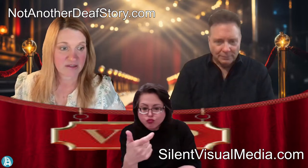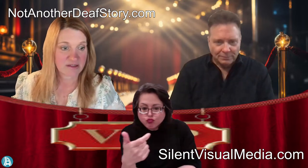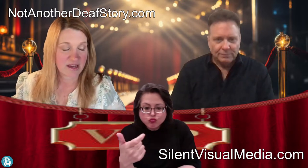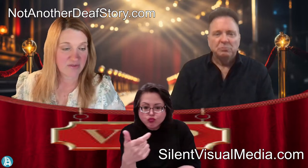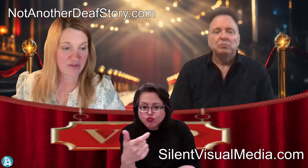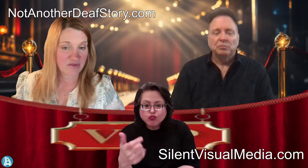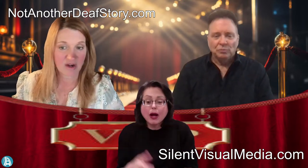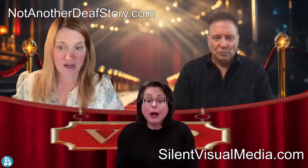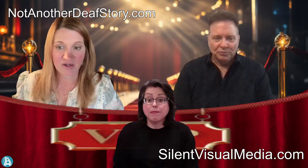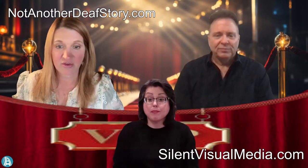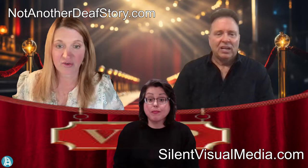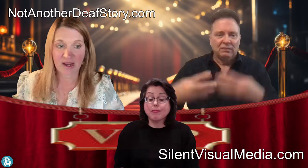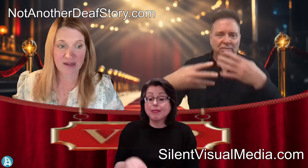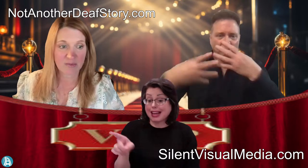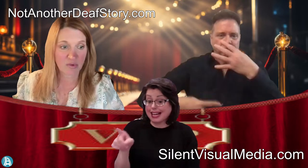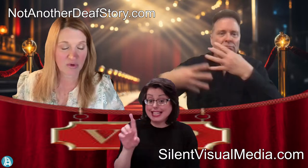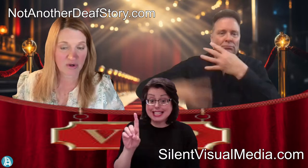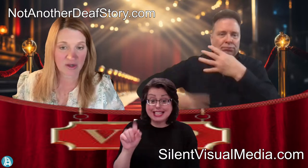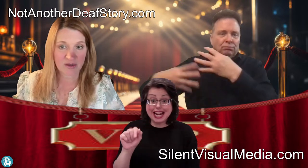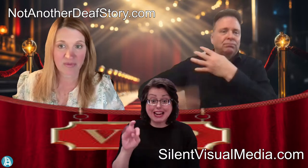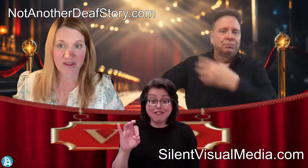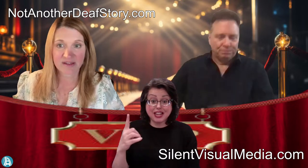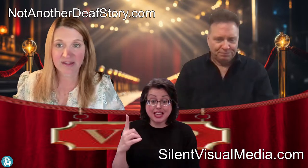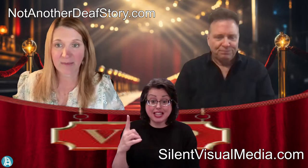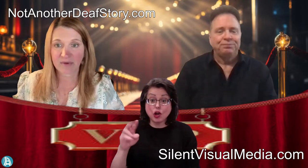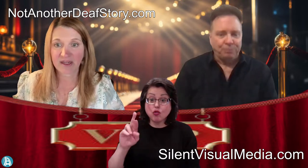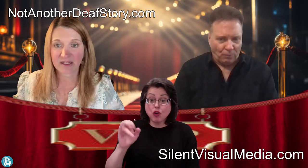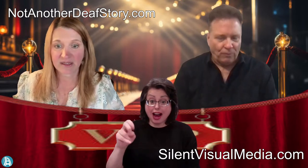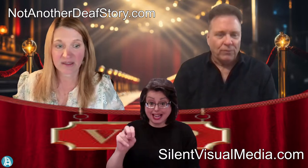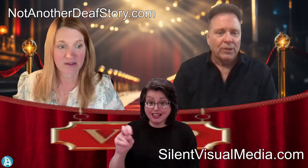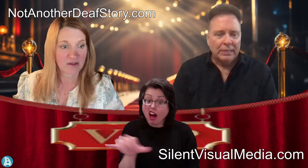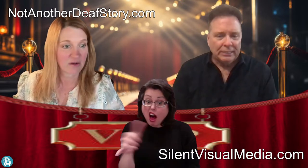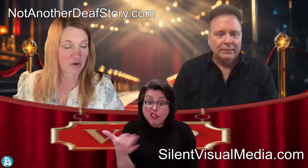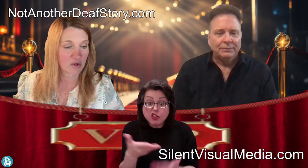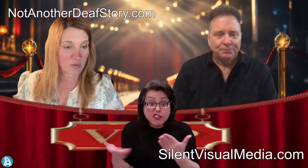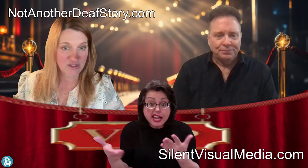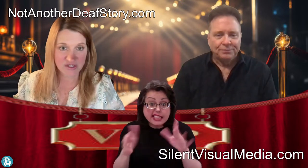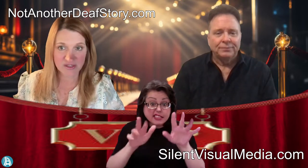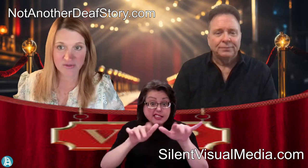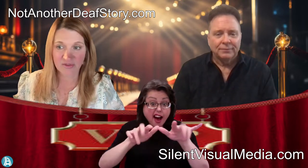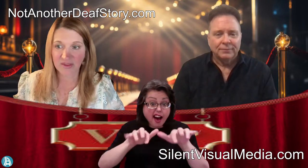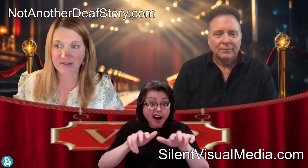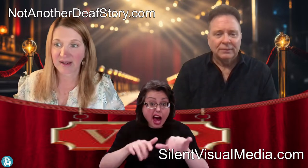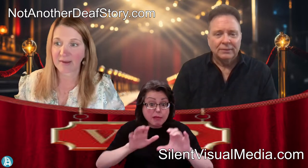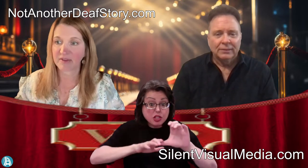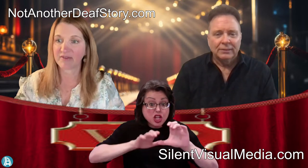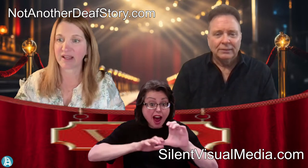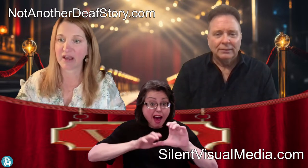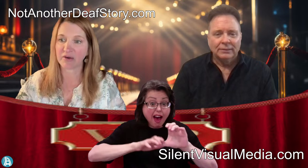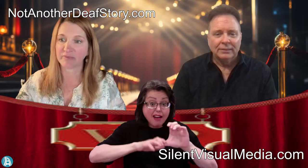David and Ryan, are there any more things happening or questions or things that I'm leaving out?